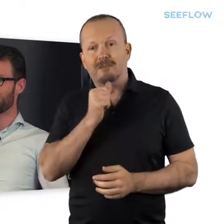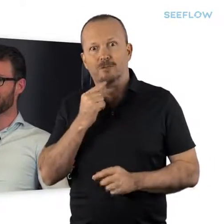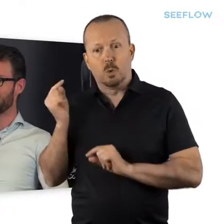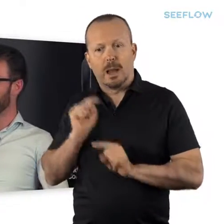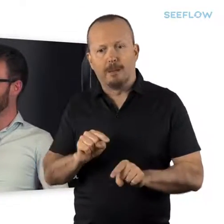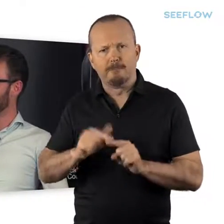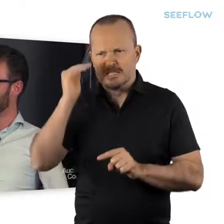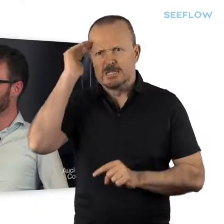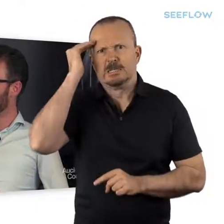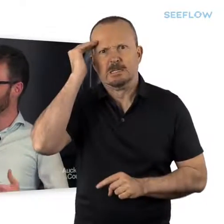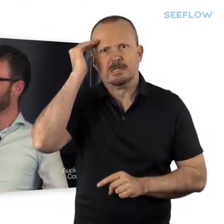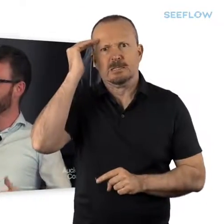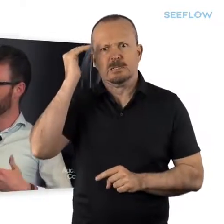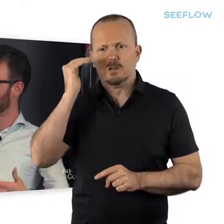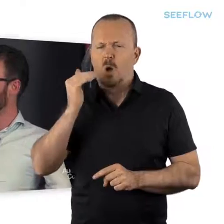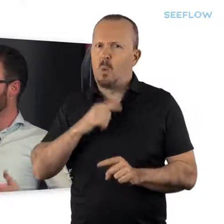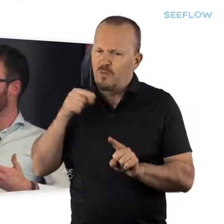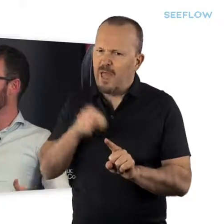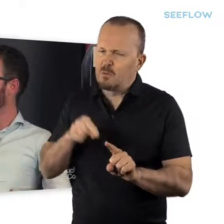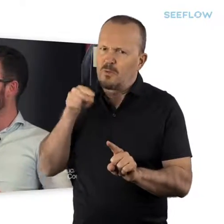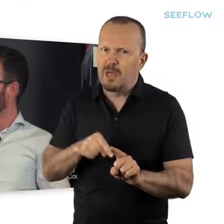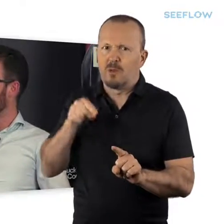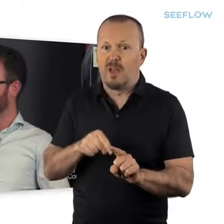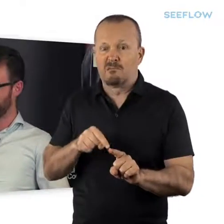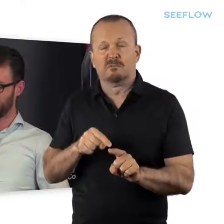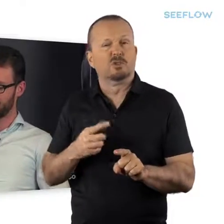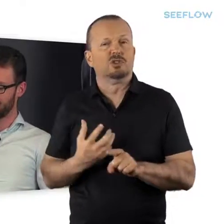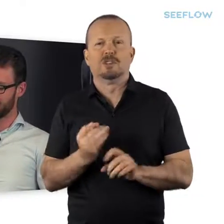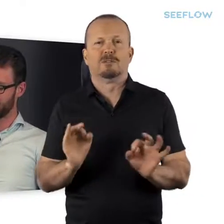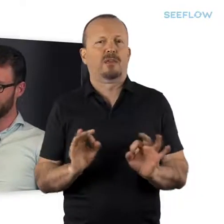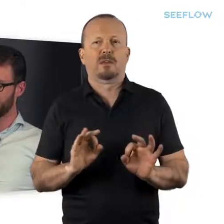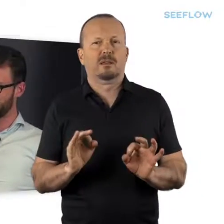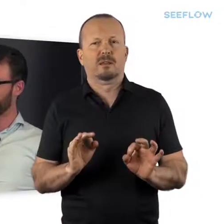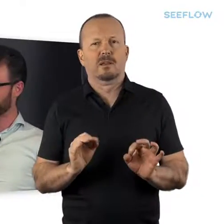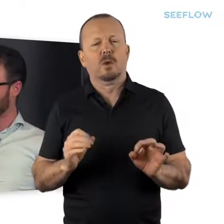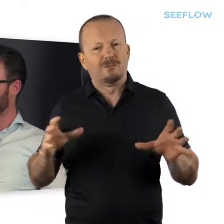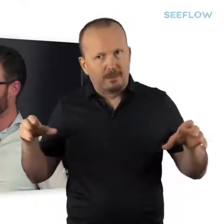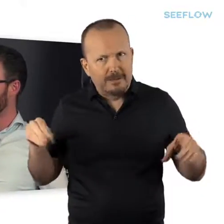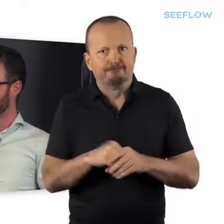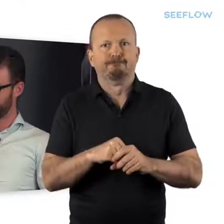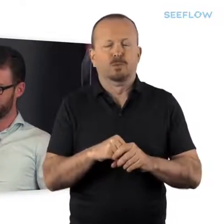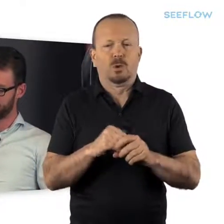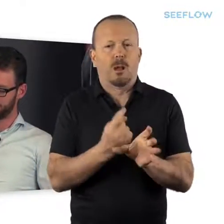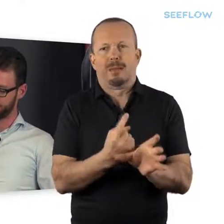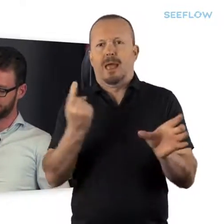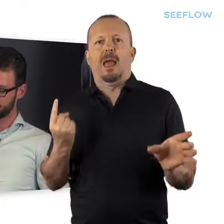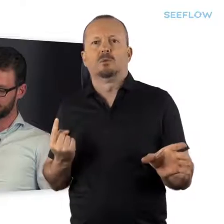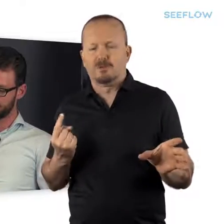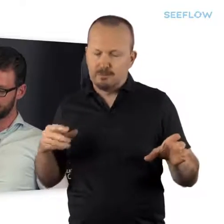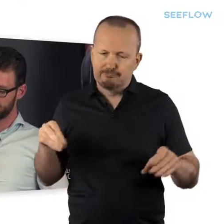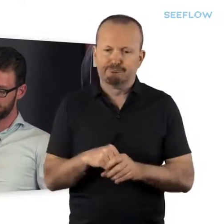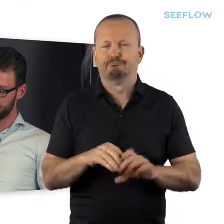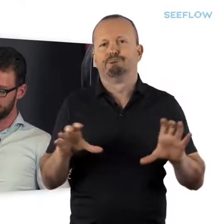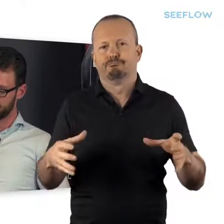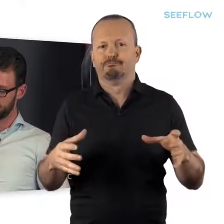out of your three years if you're constantly just one vote in the wilderness. So working with colleagues is really important. And how do you